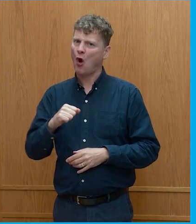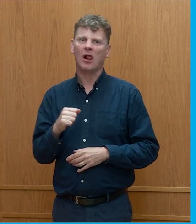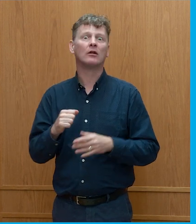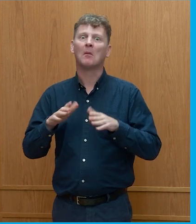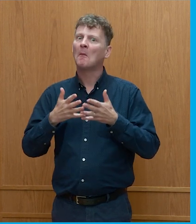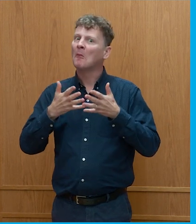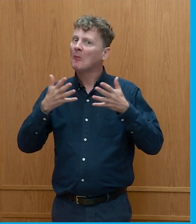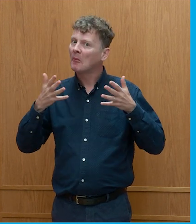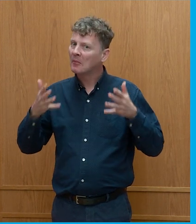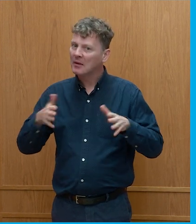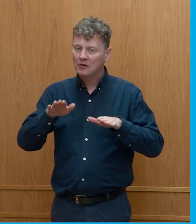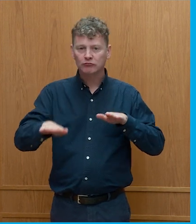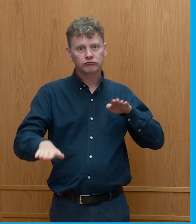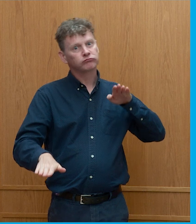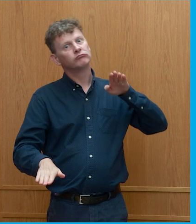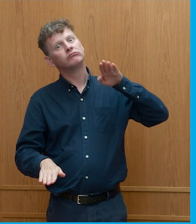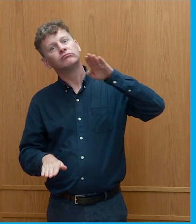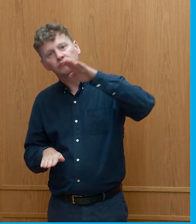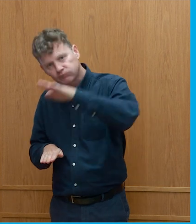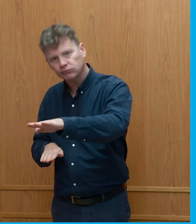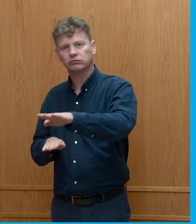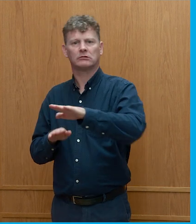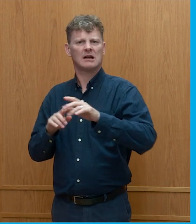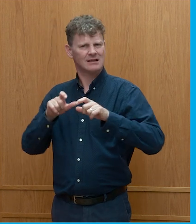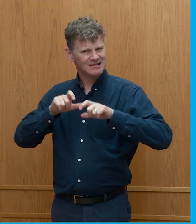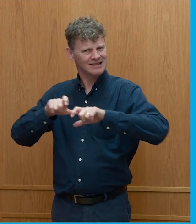leap forward in terms of sustainable energy.